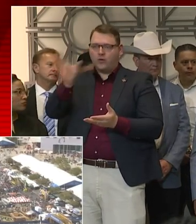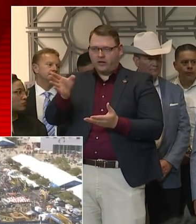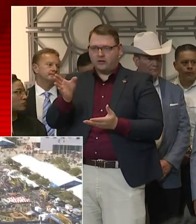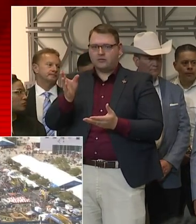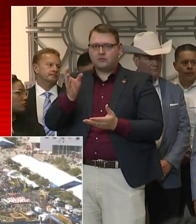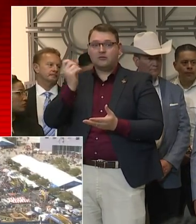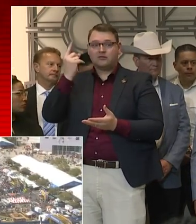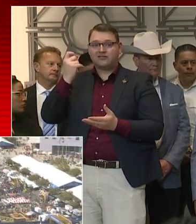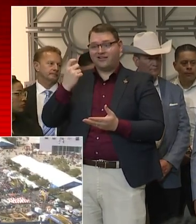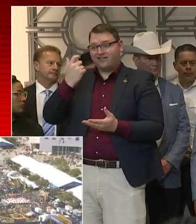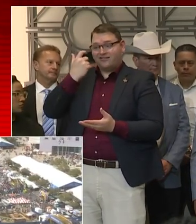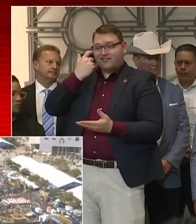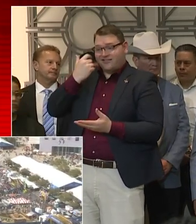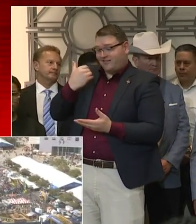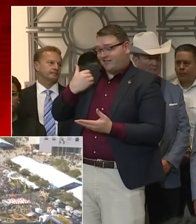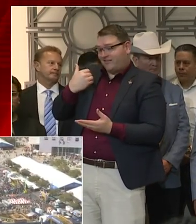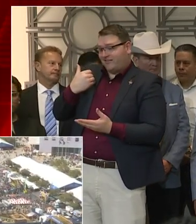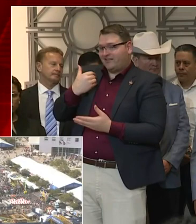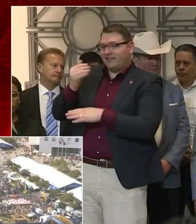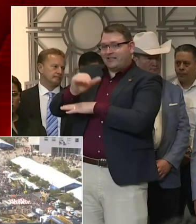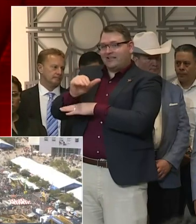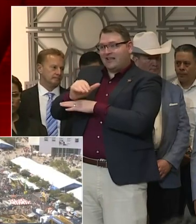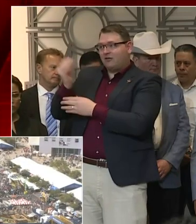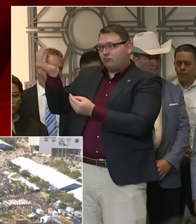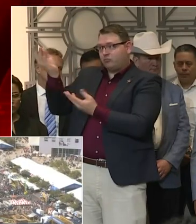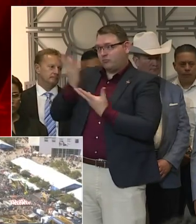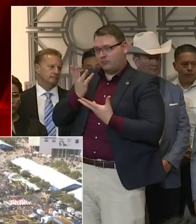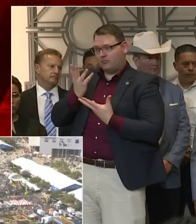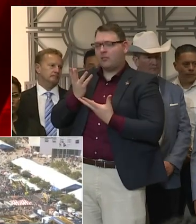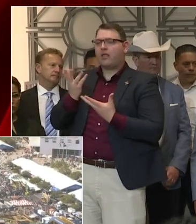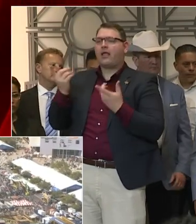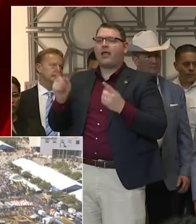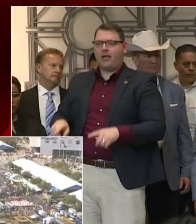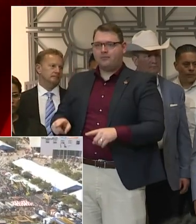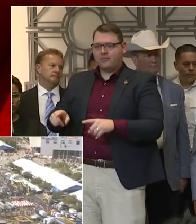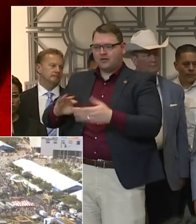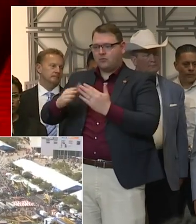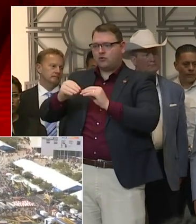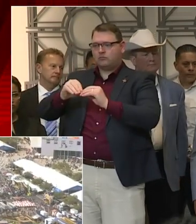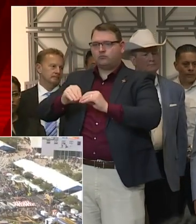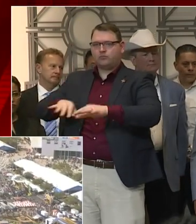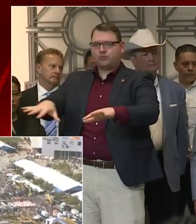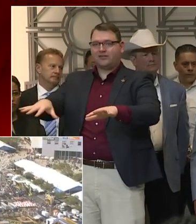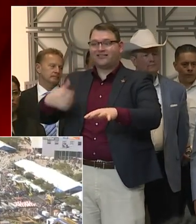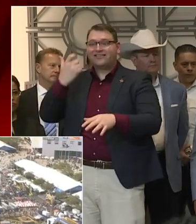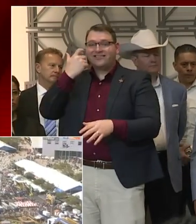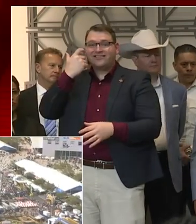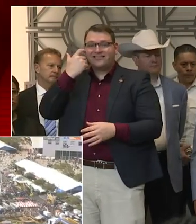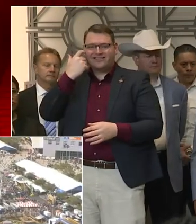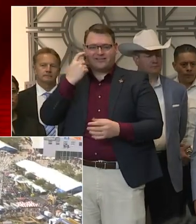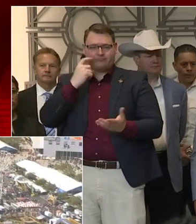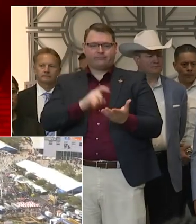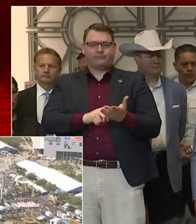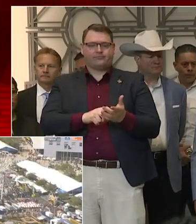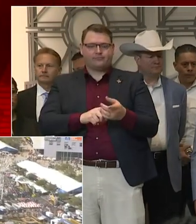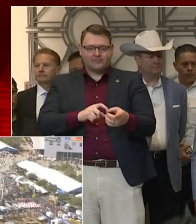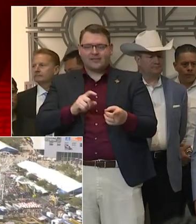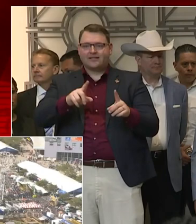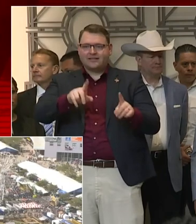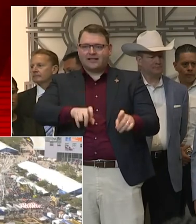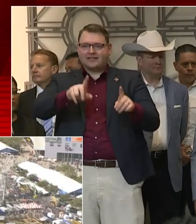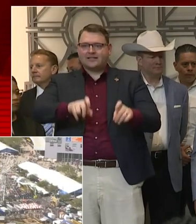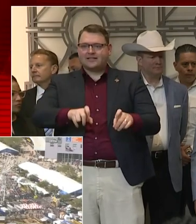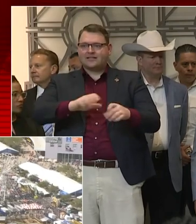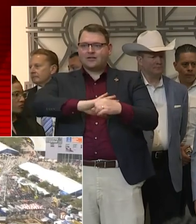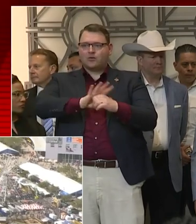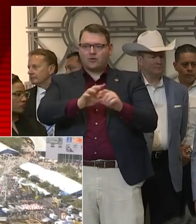of this community spread. We've just now seen our testing capability limitations. And we're taking the